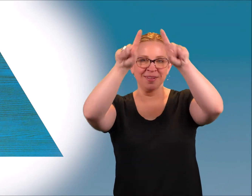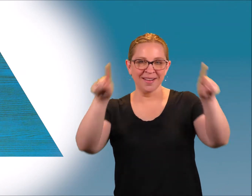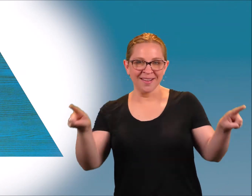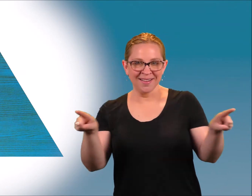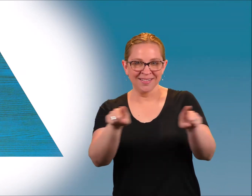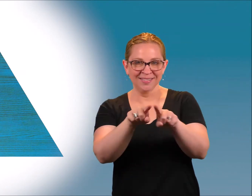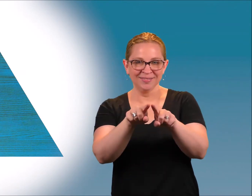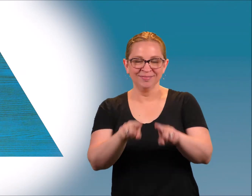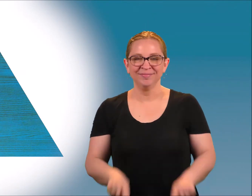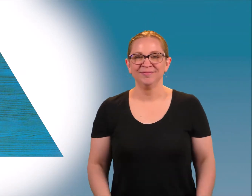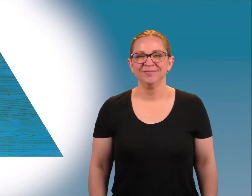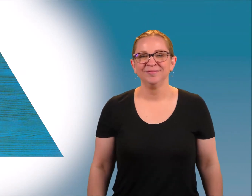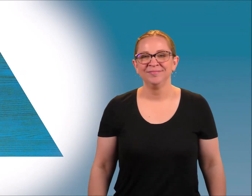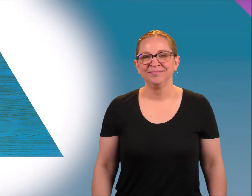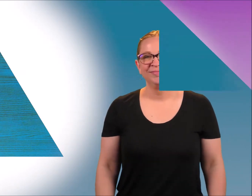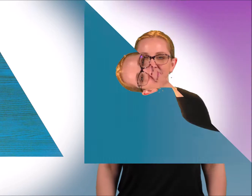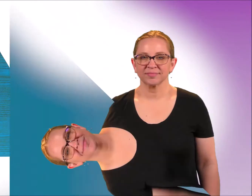This is a triangle.